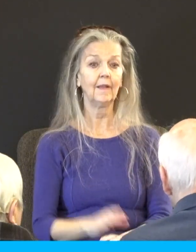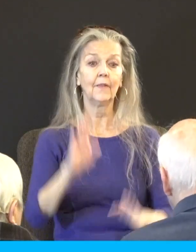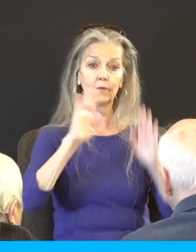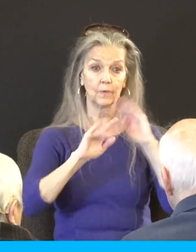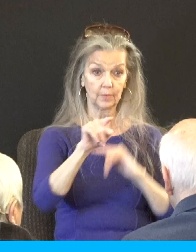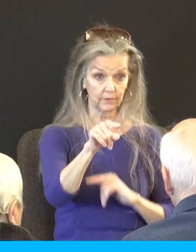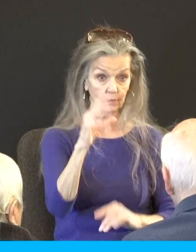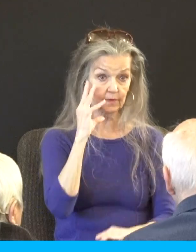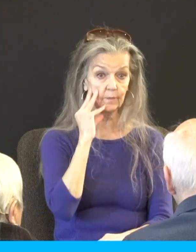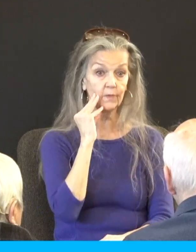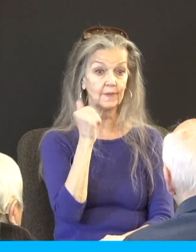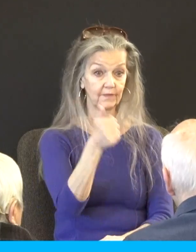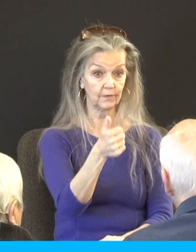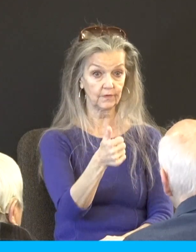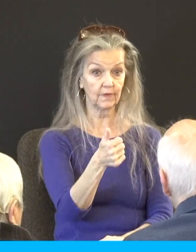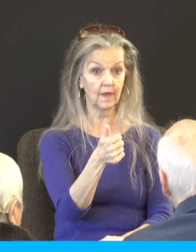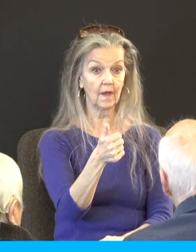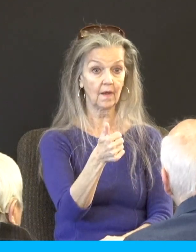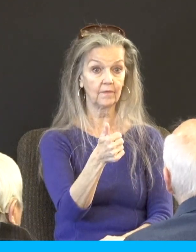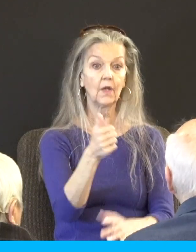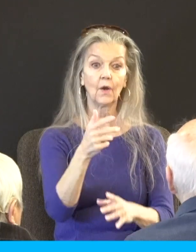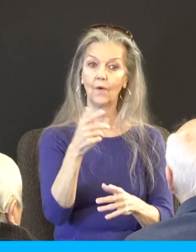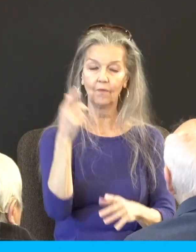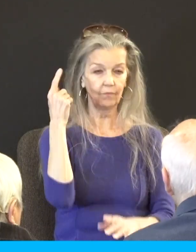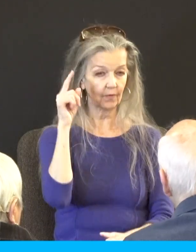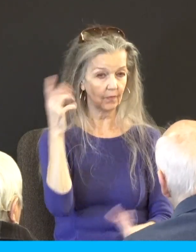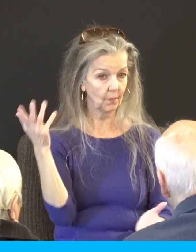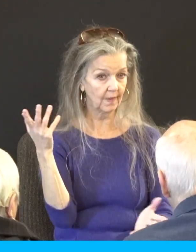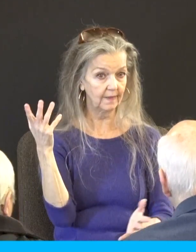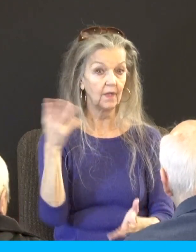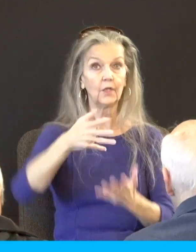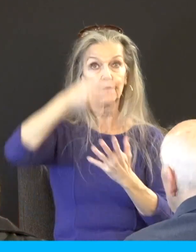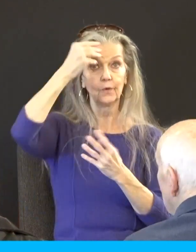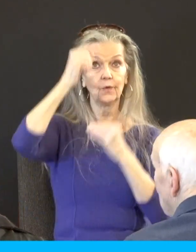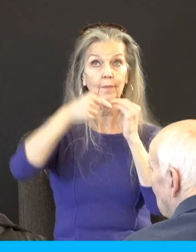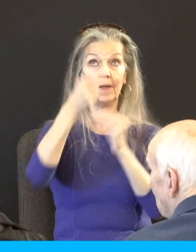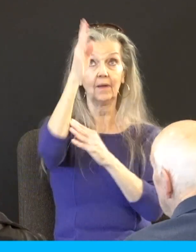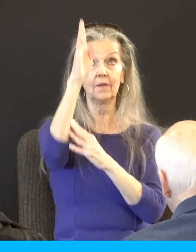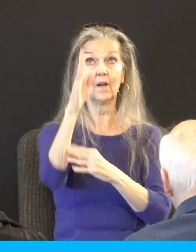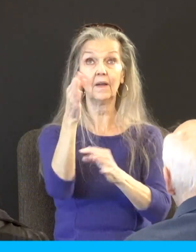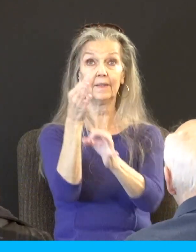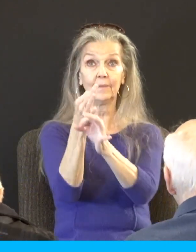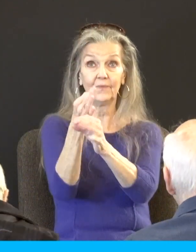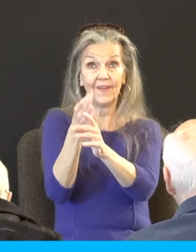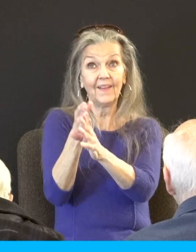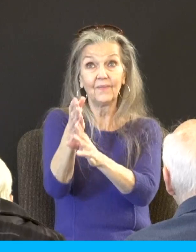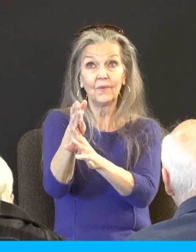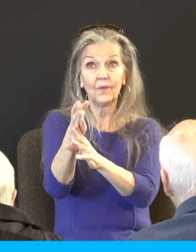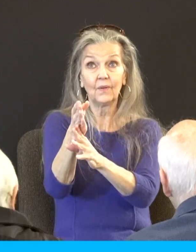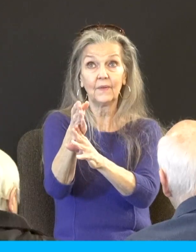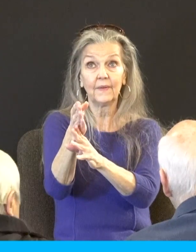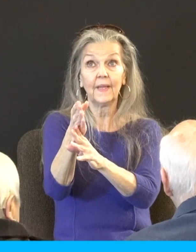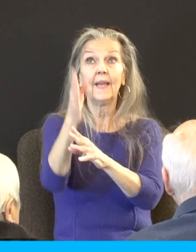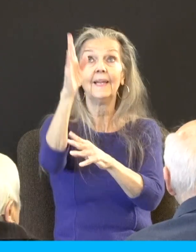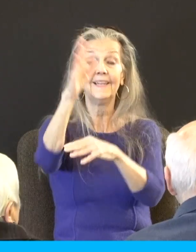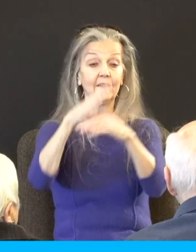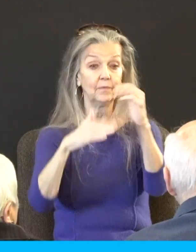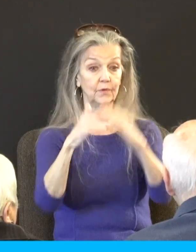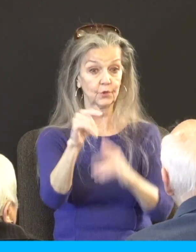are so you can learn about God's faithfulness and then help others who feel like he has left them. You mean